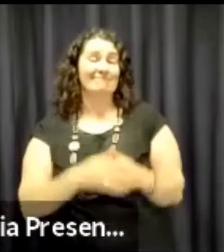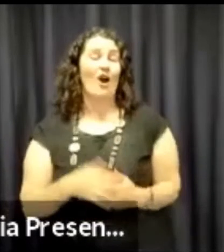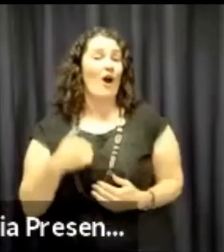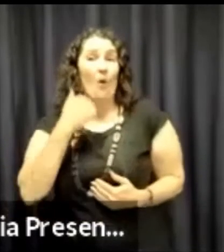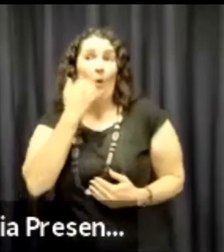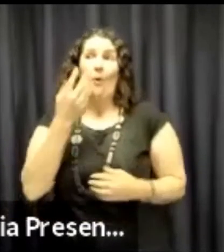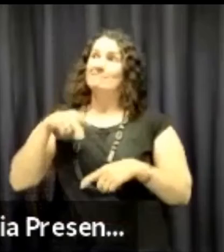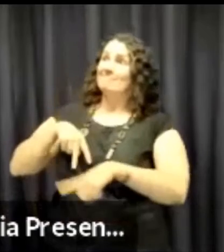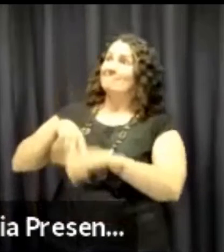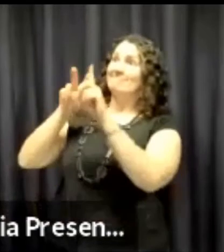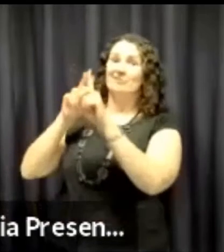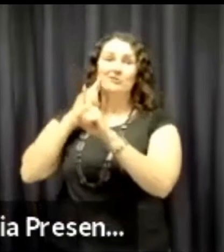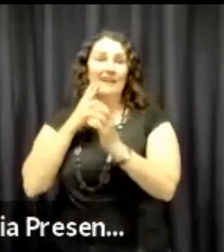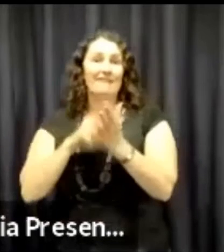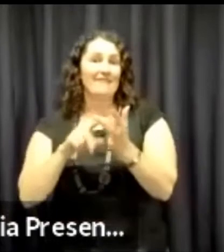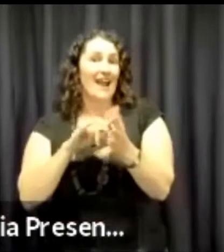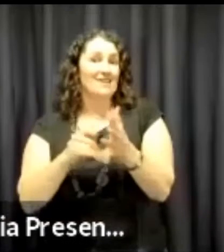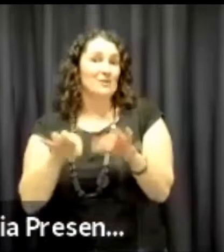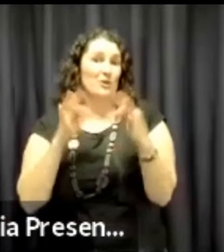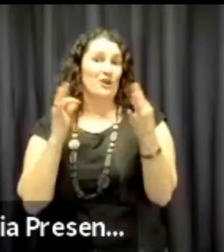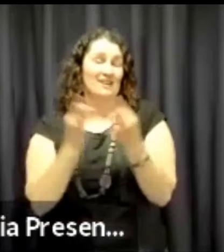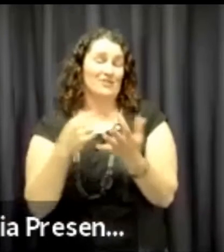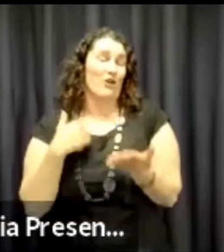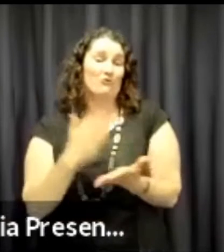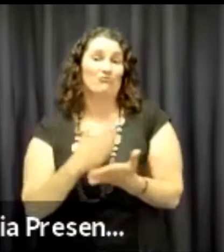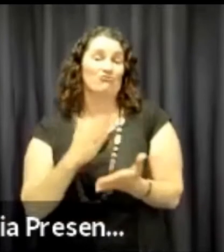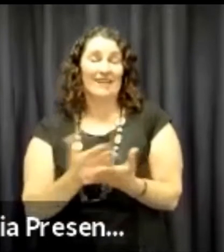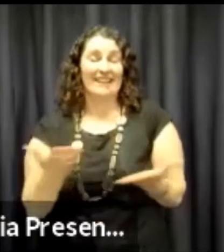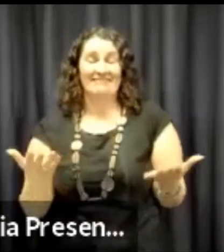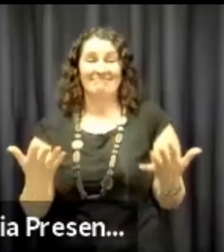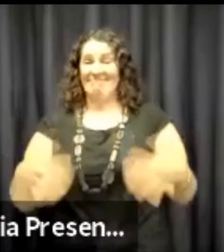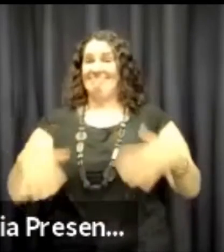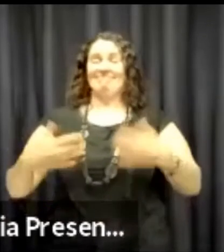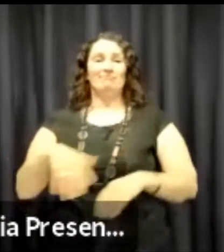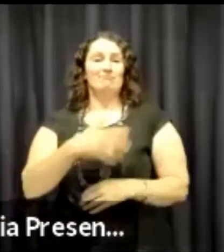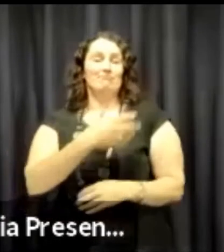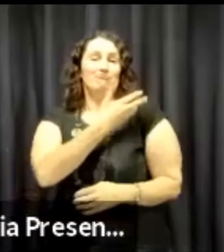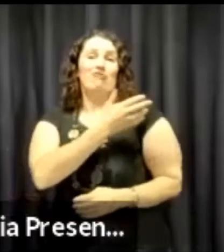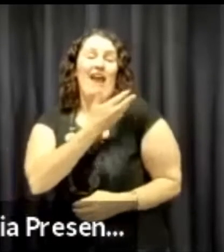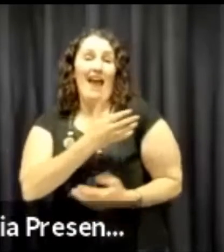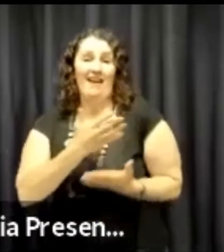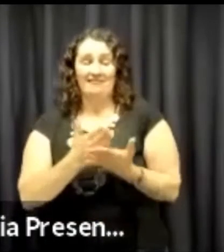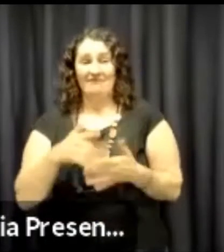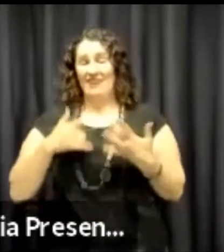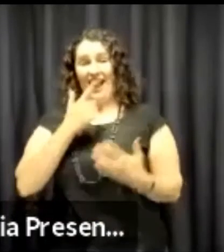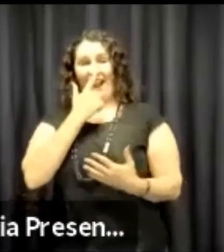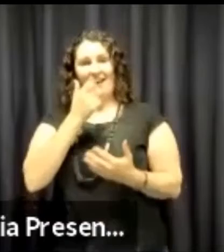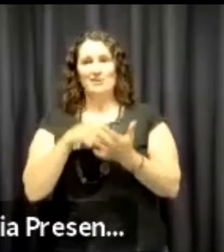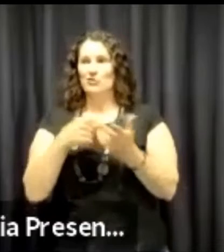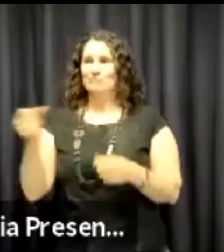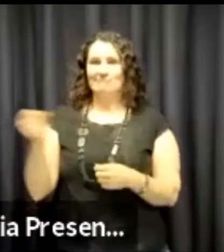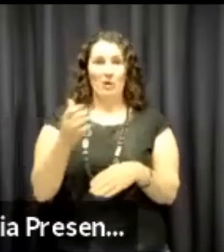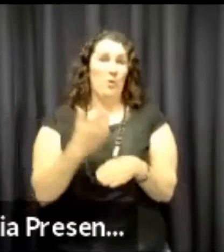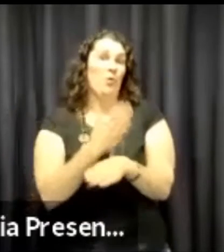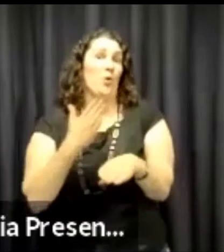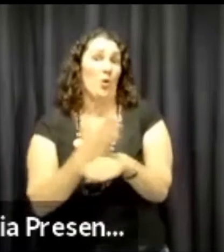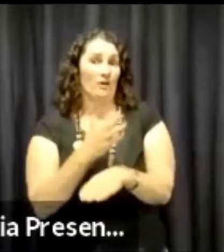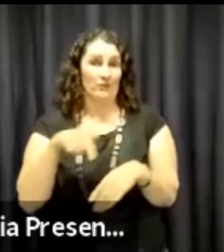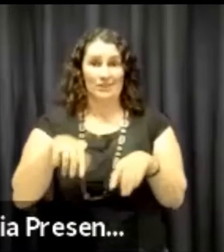one and it's been absolutely incredible. I've always looked up to Victoria as a prominent organisation in the community. I'm very proud and feel fortunate